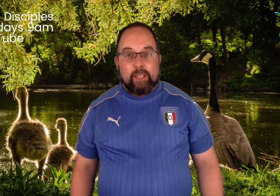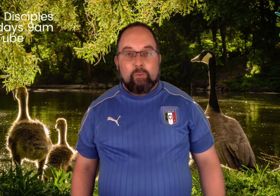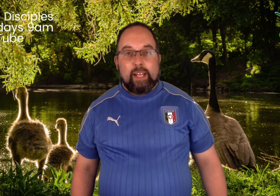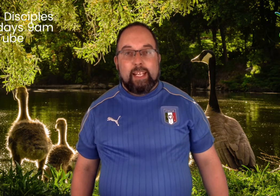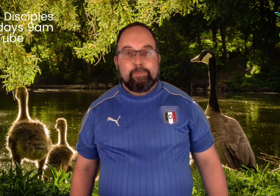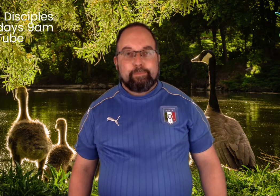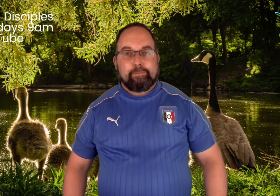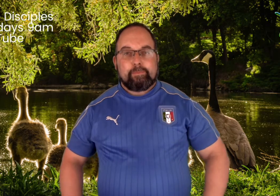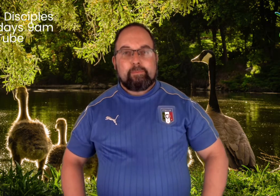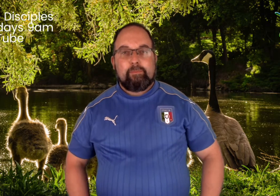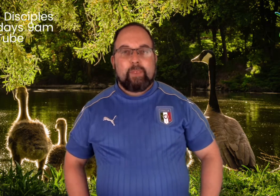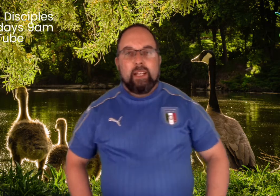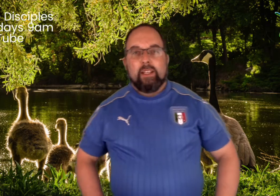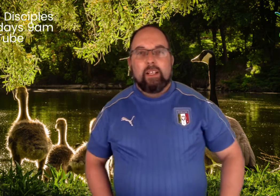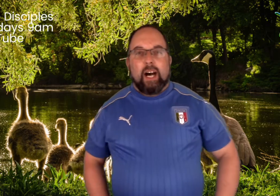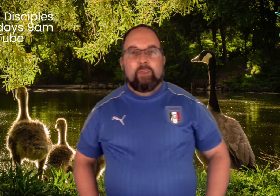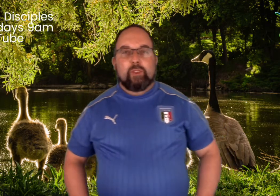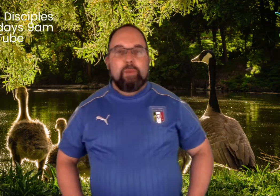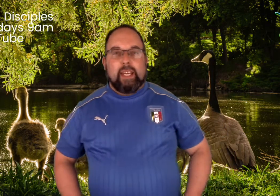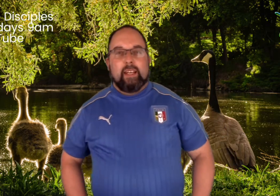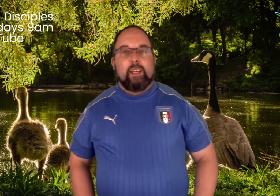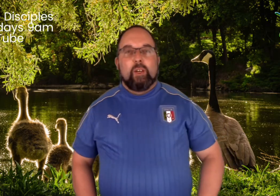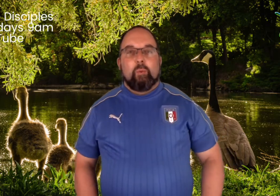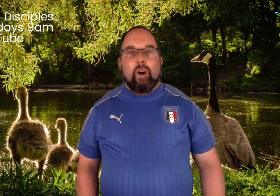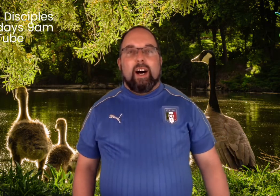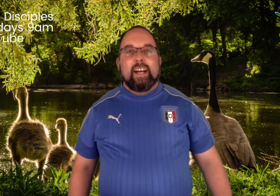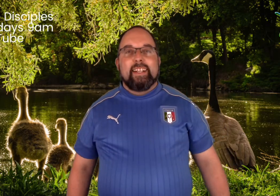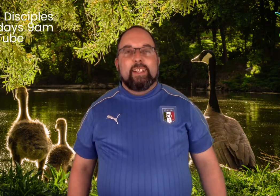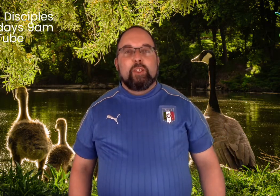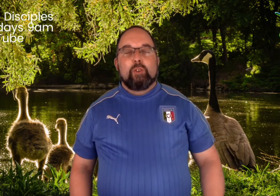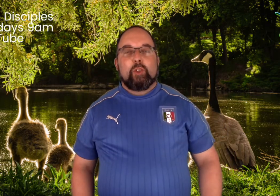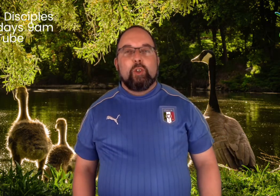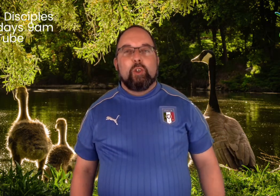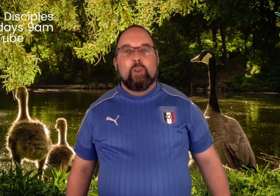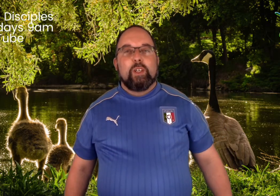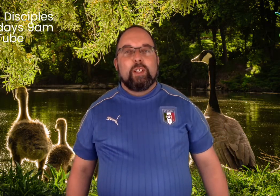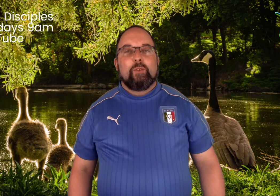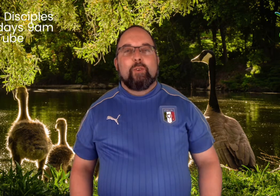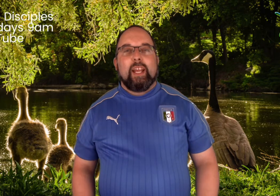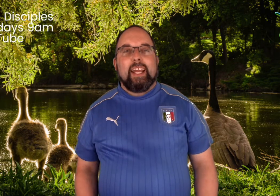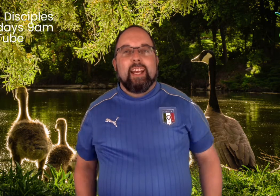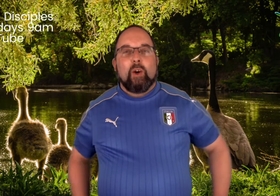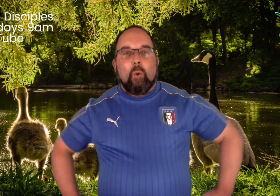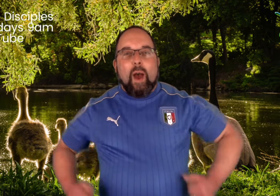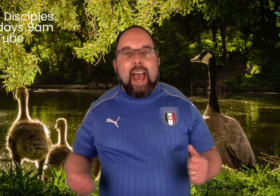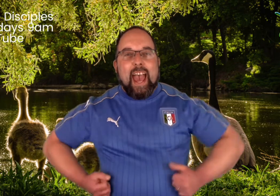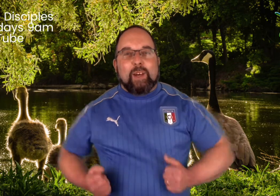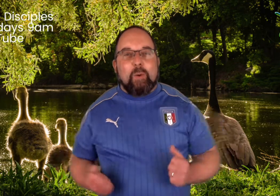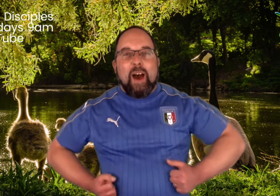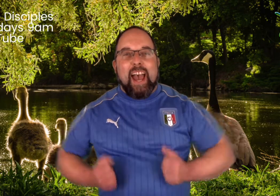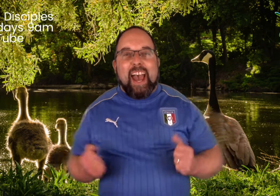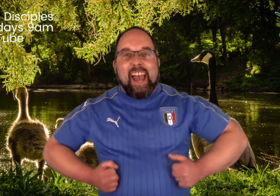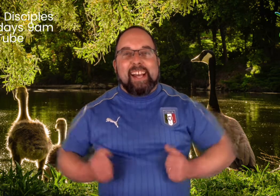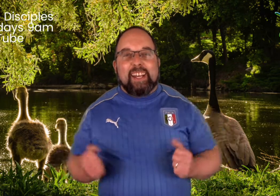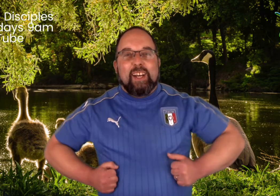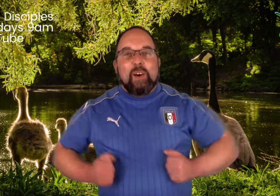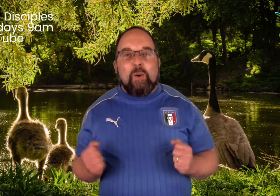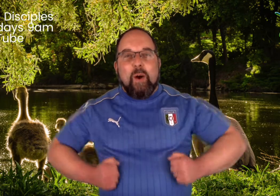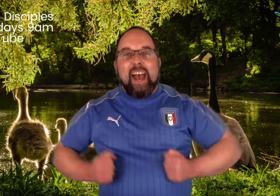Ready? After me. One, two, three. Quack, quack. Quack,